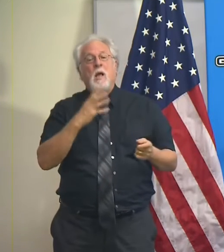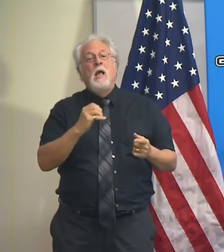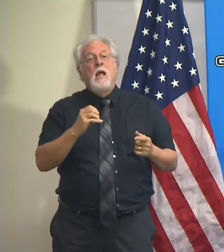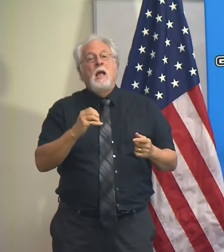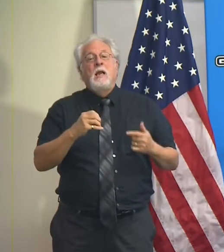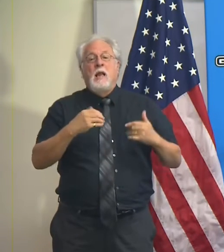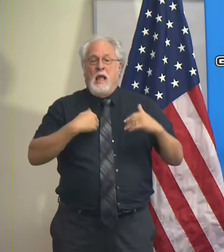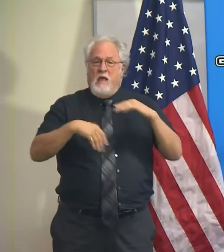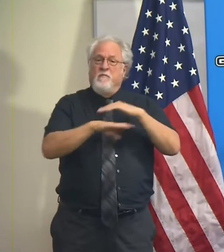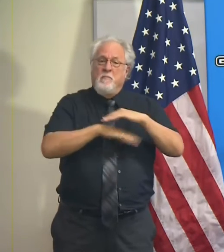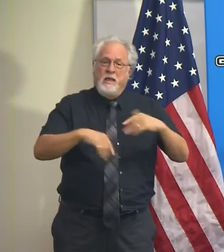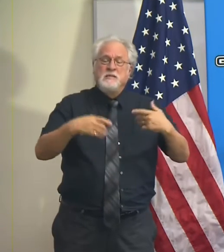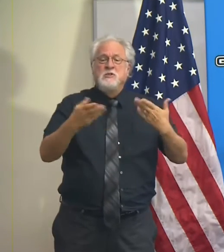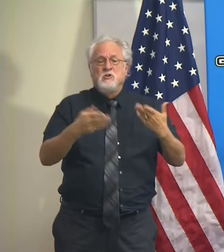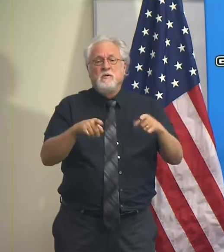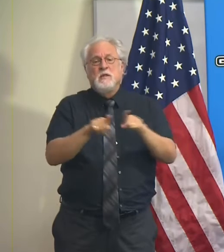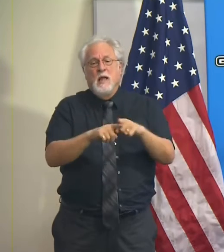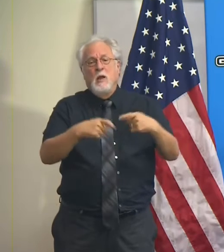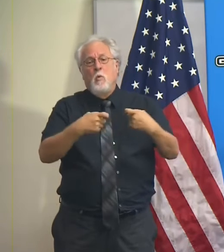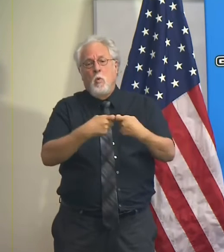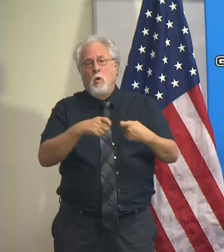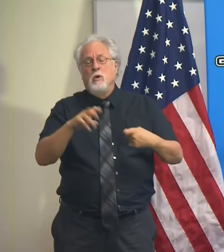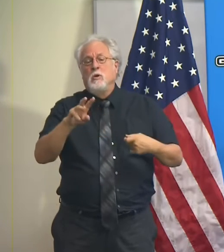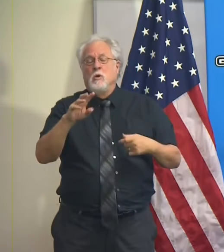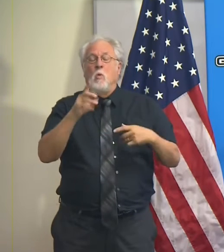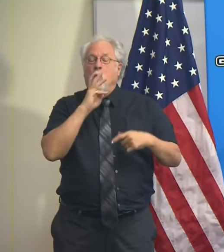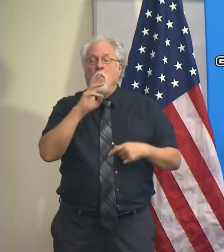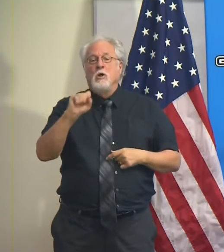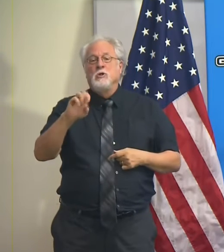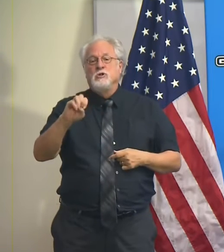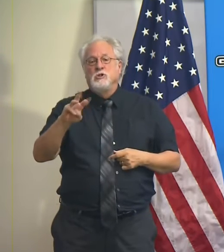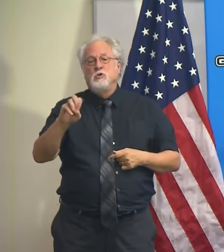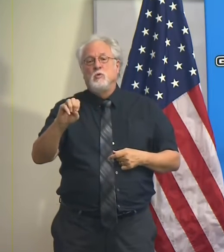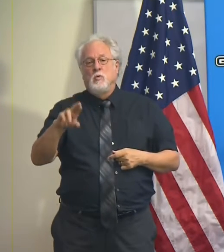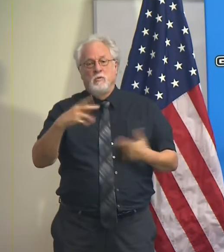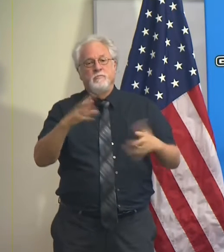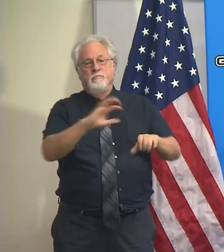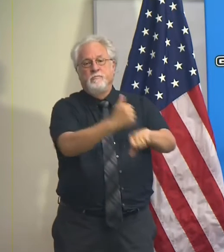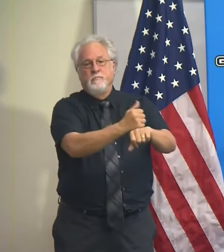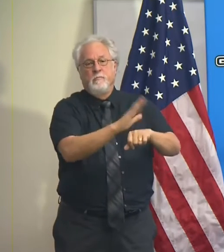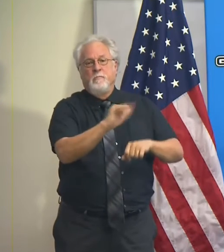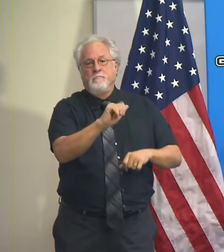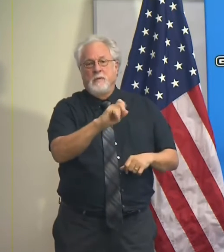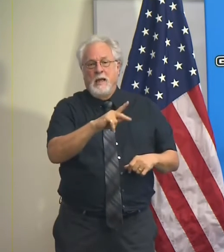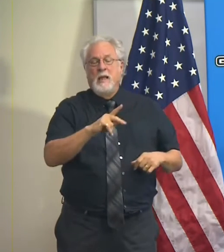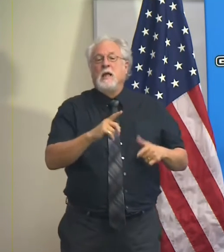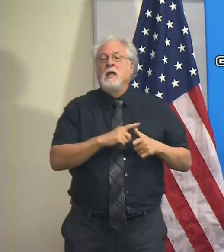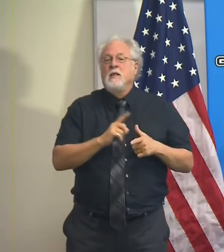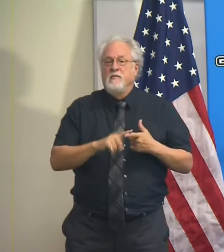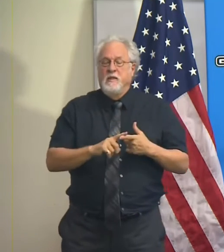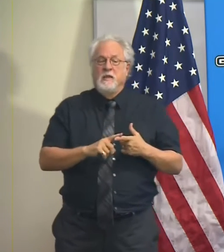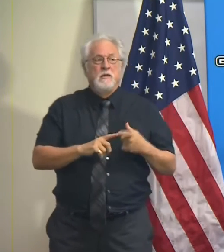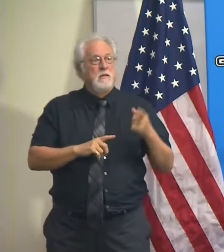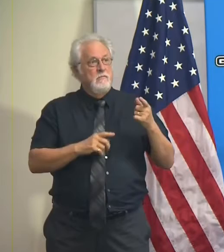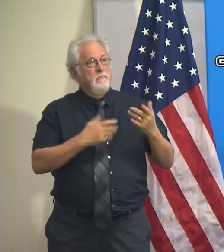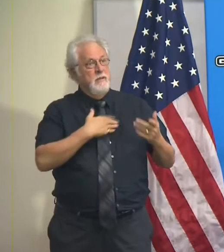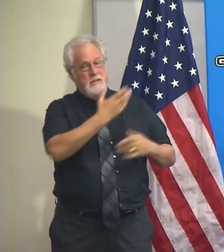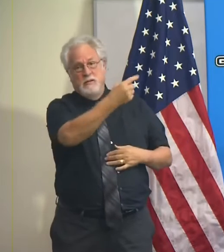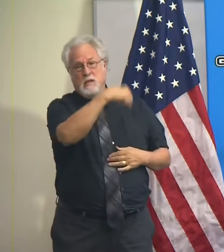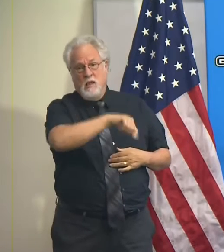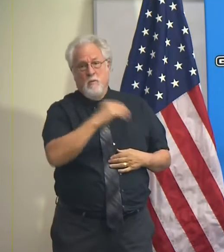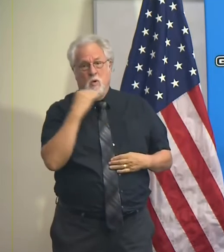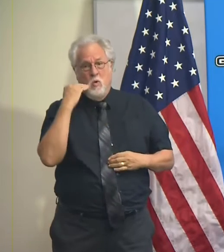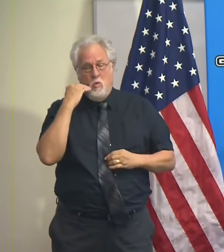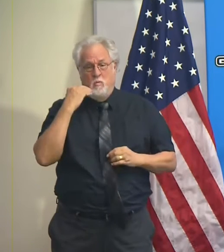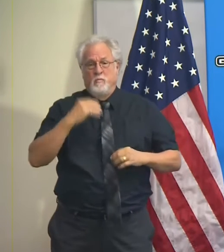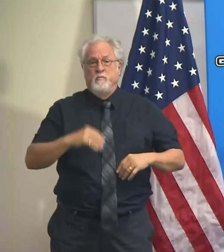basic services like water and sewer have been restored. They are being asked to do that, to